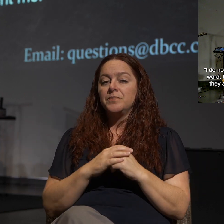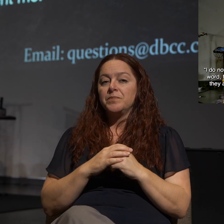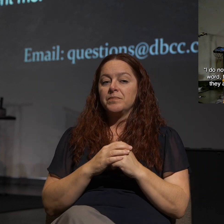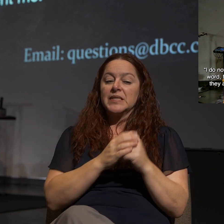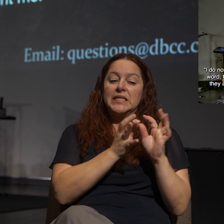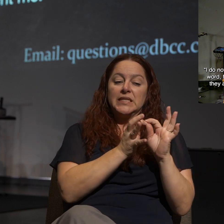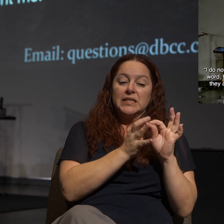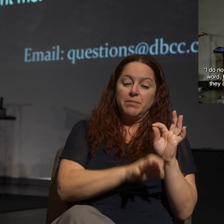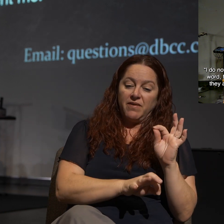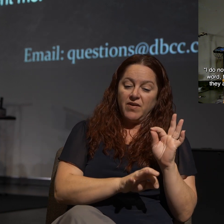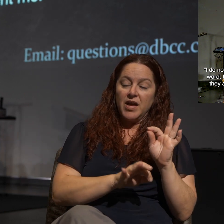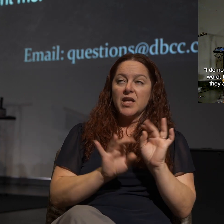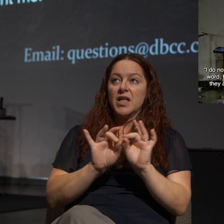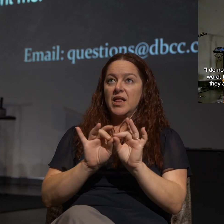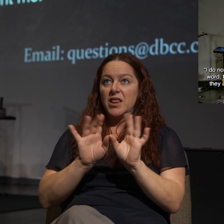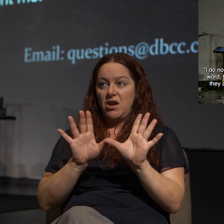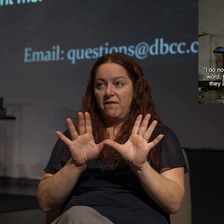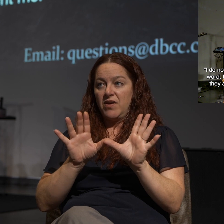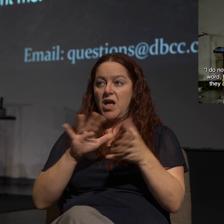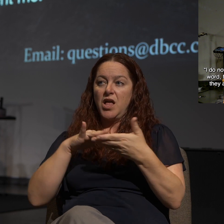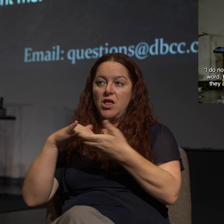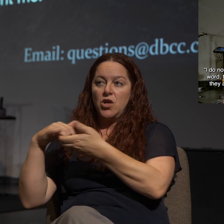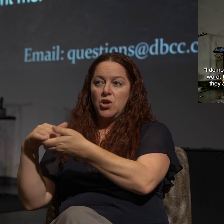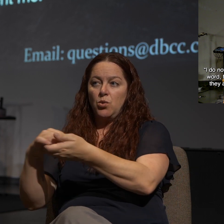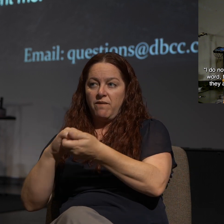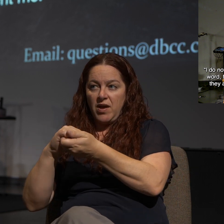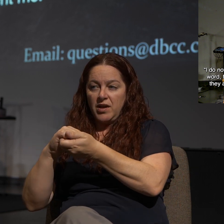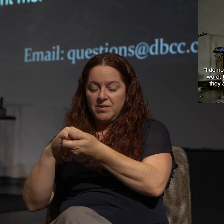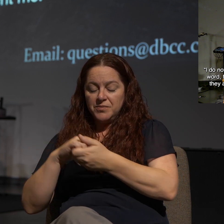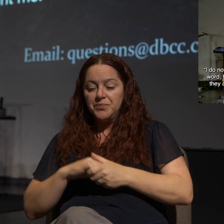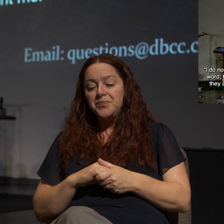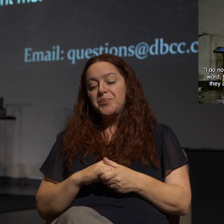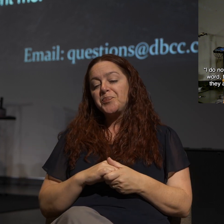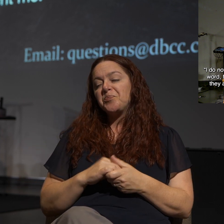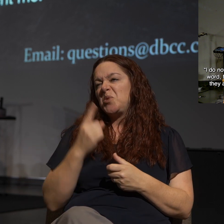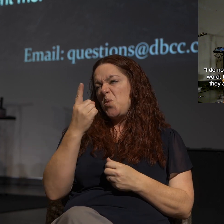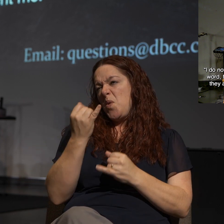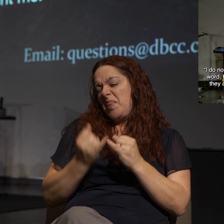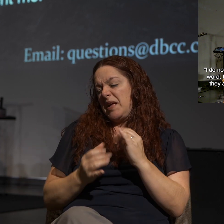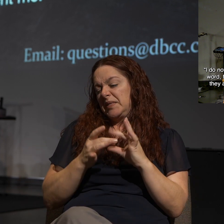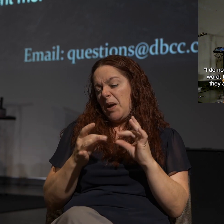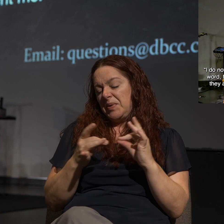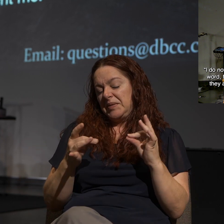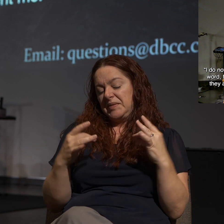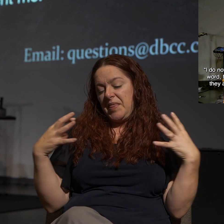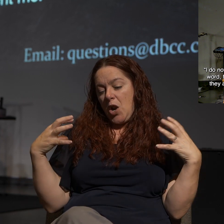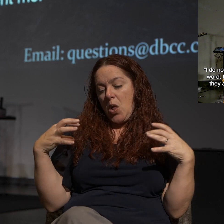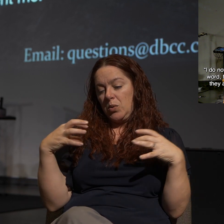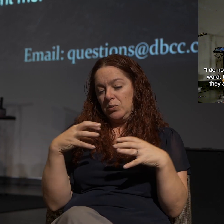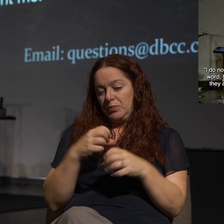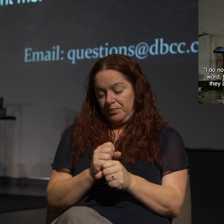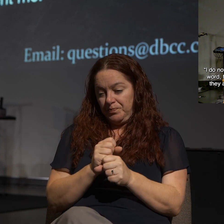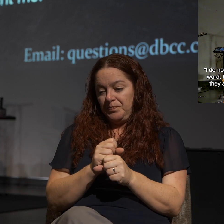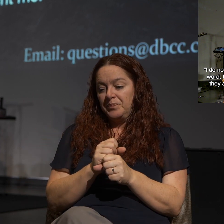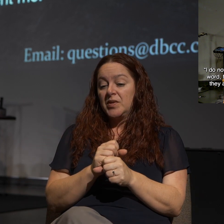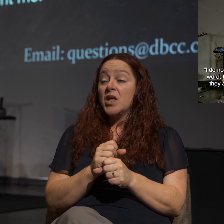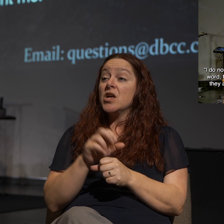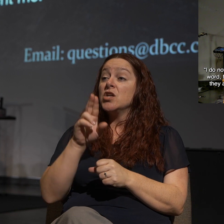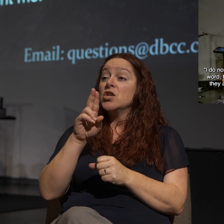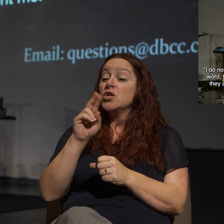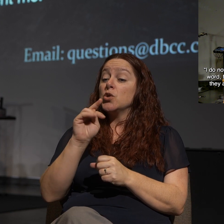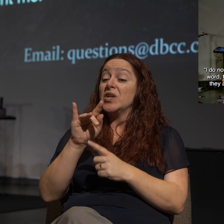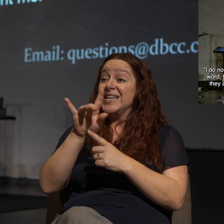Simplify, clarify, unify. Now, one last little comment on this and then I'll wrap it up. This unity